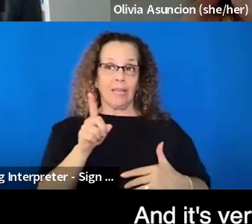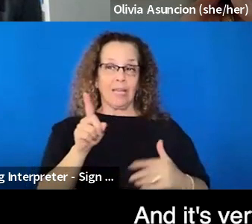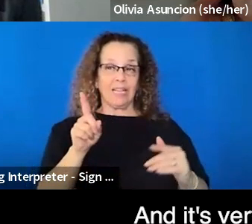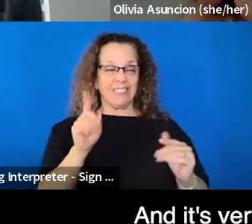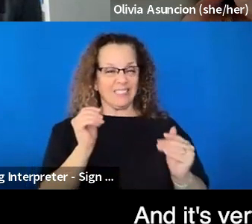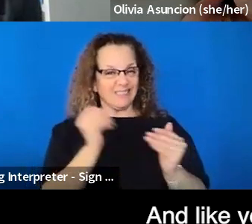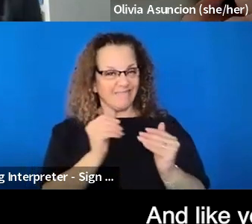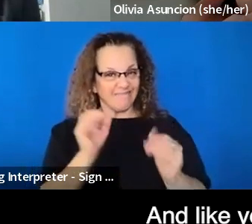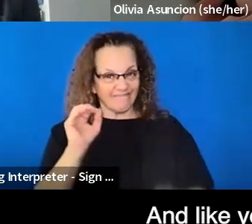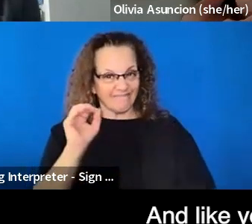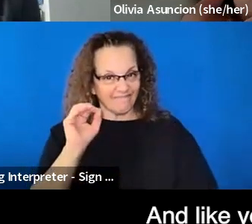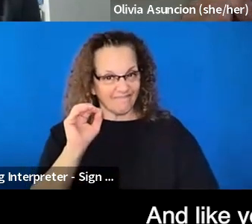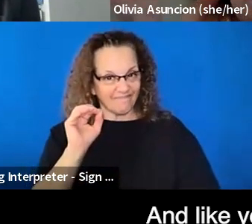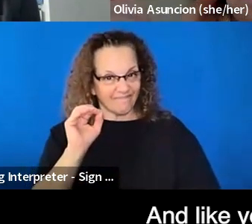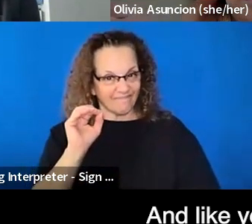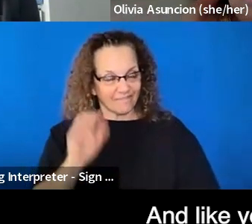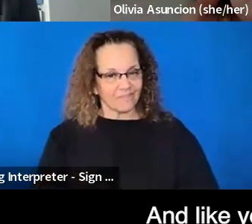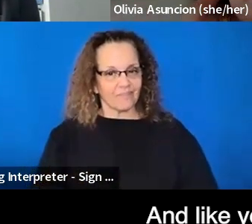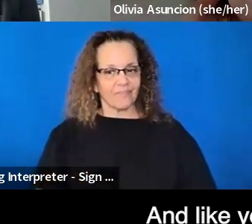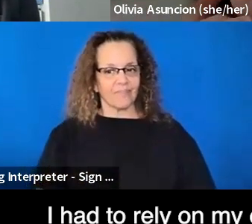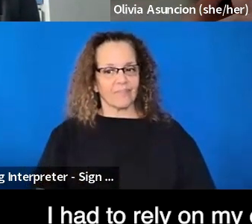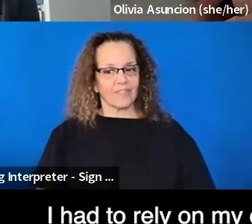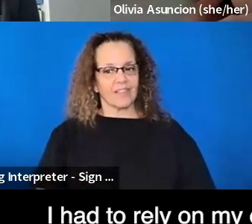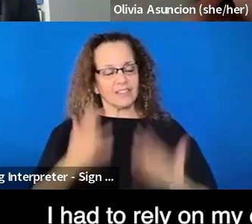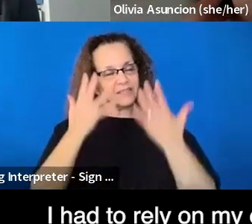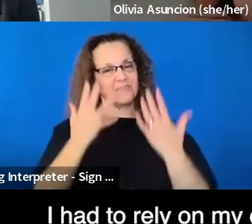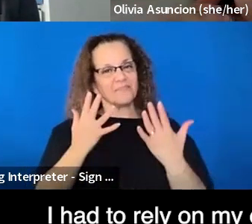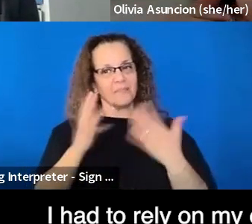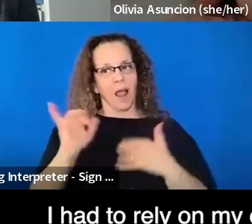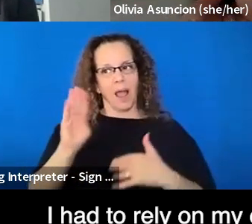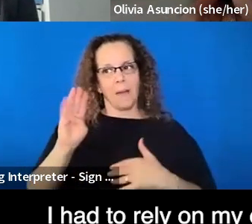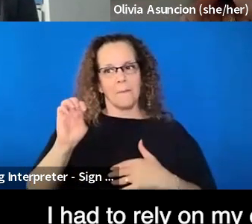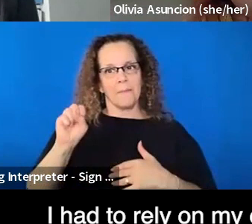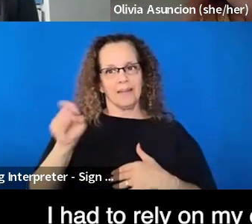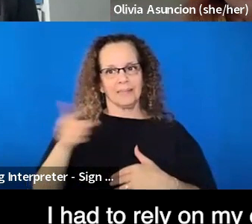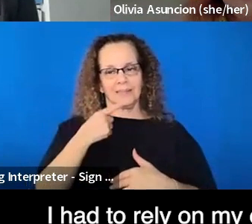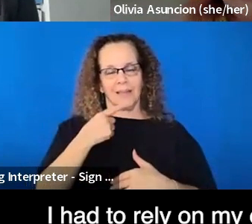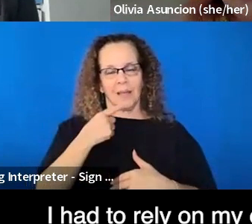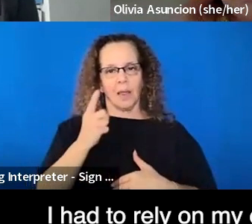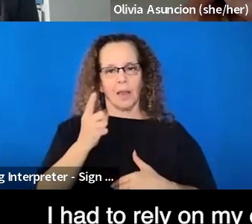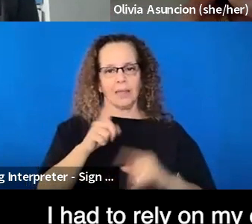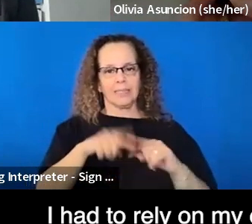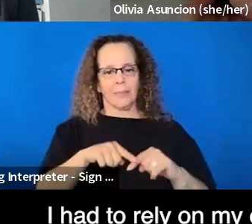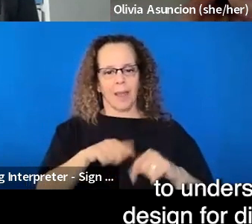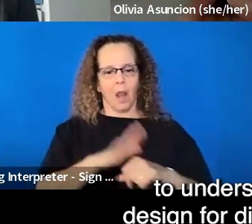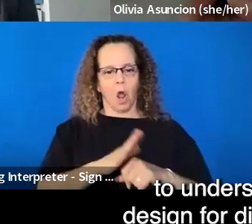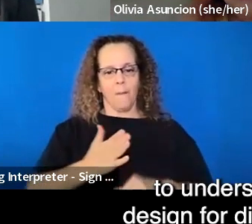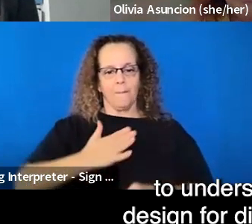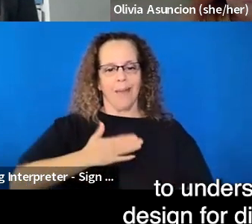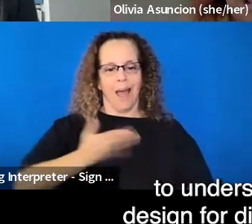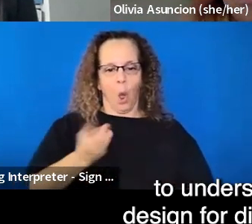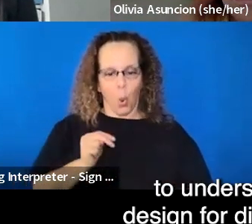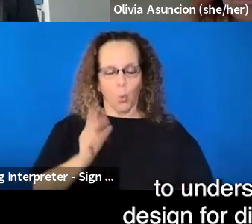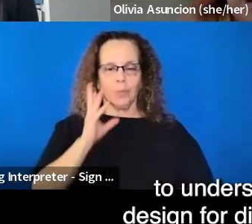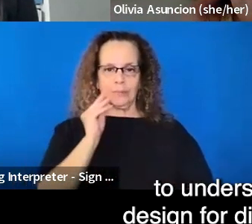and it's very unfortunate. And like, you know, like you said best, had to rely on my own lived experiences, um, to